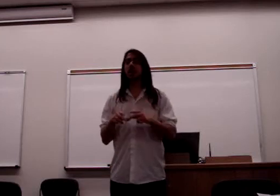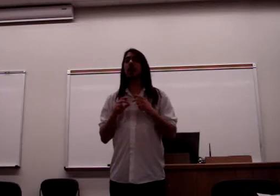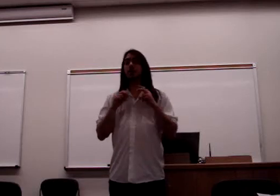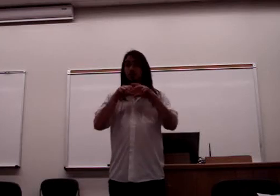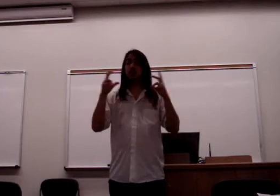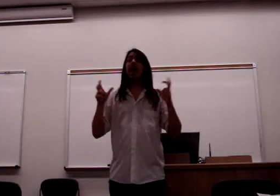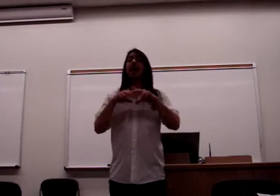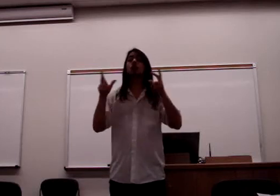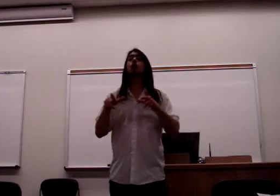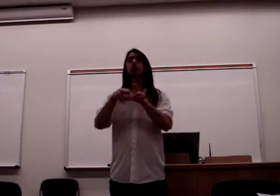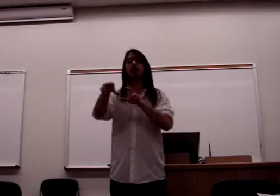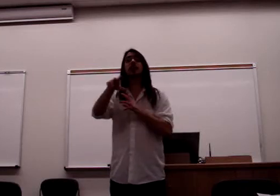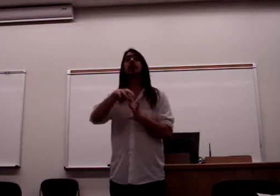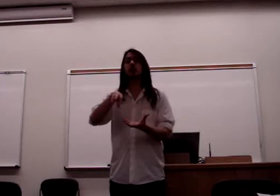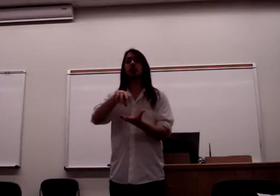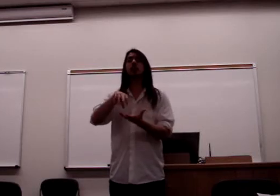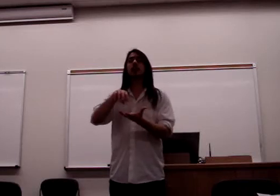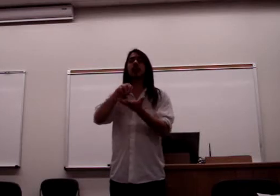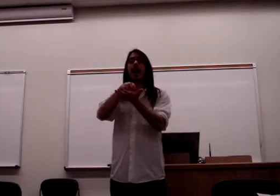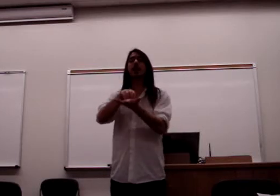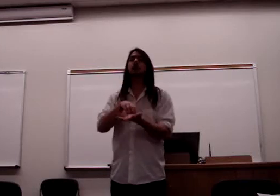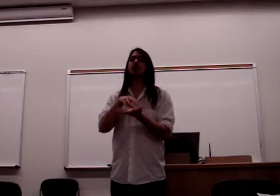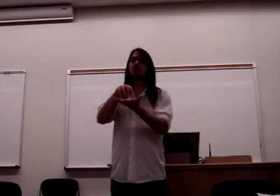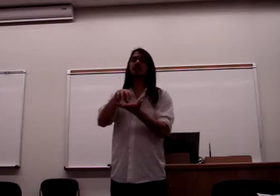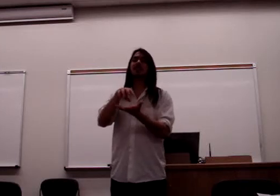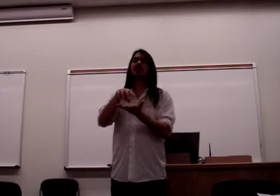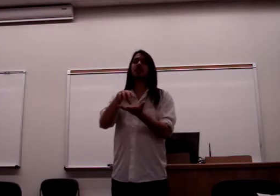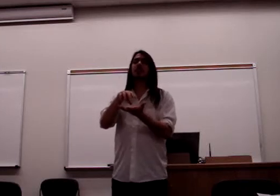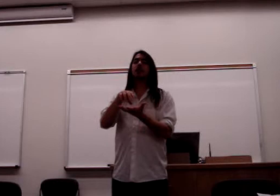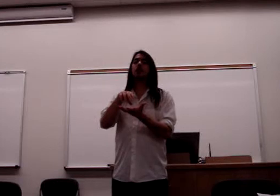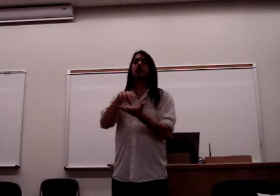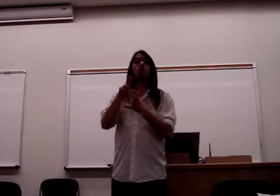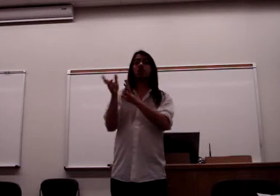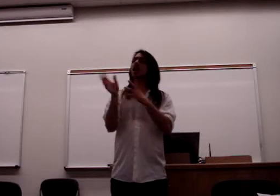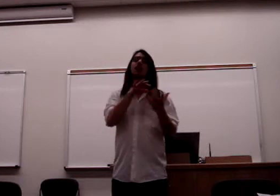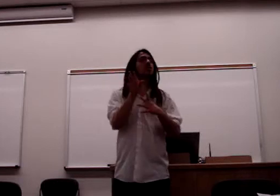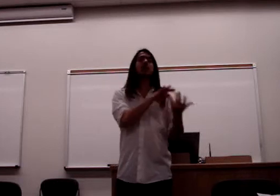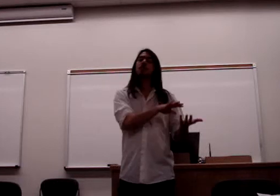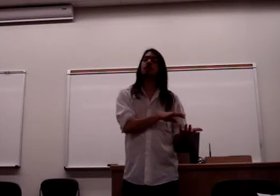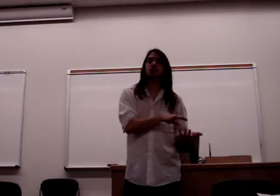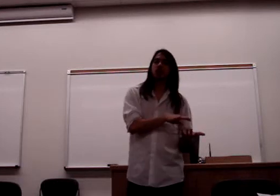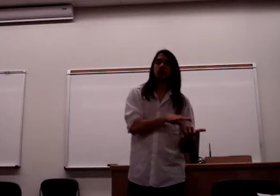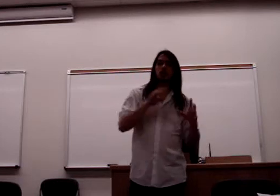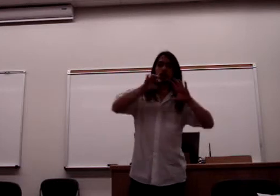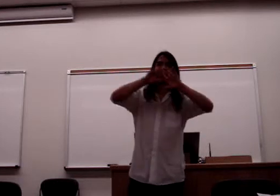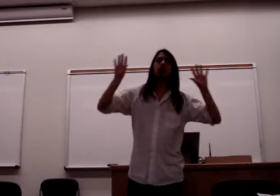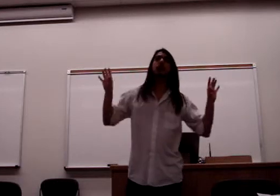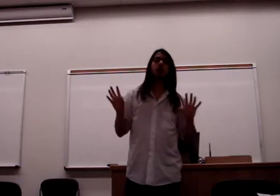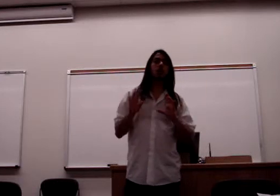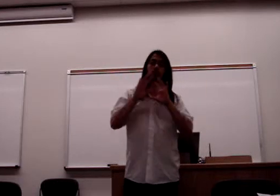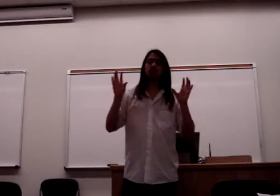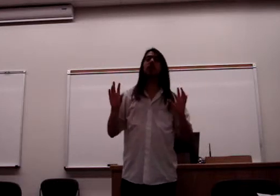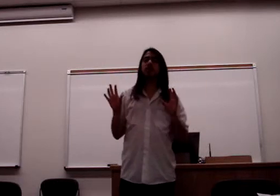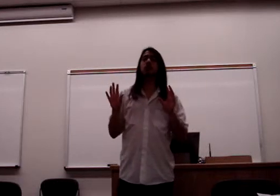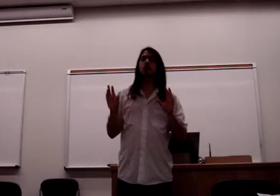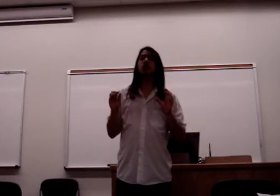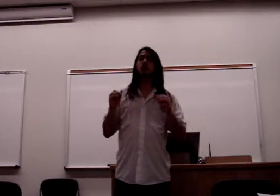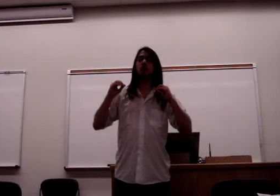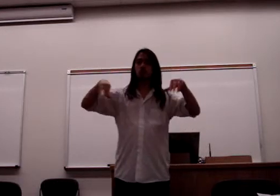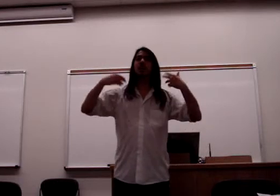actual political action, which is not just administration, right? We live in a world of administration where we're